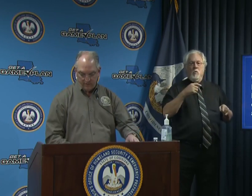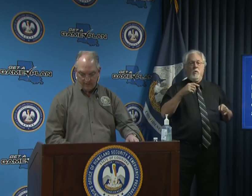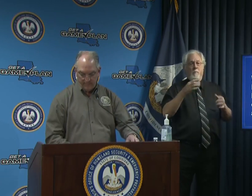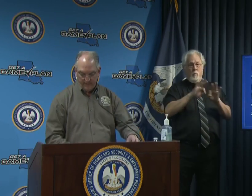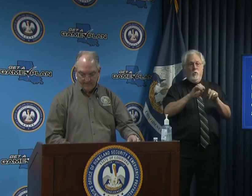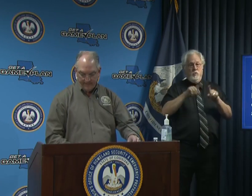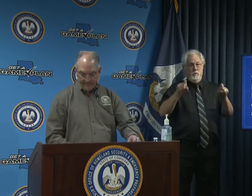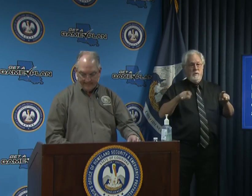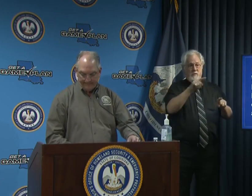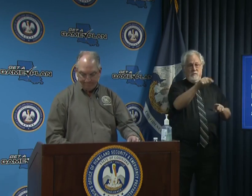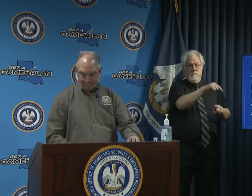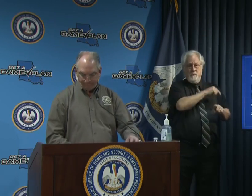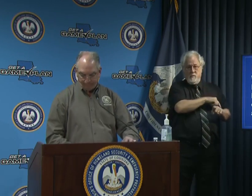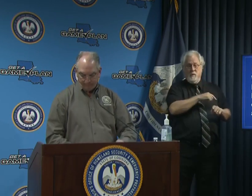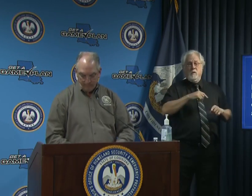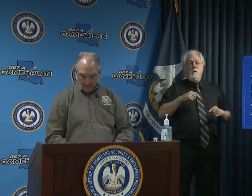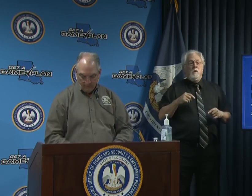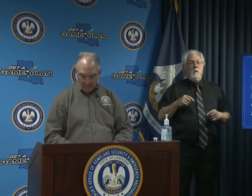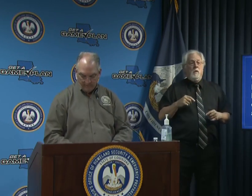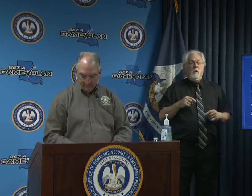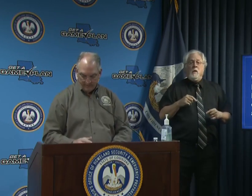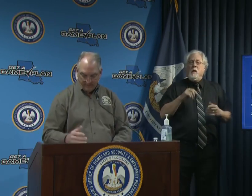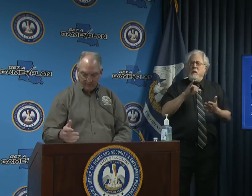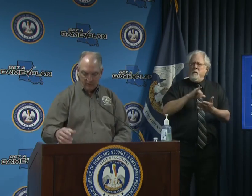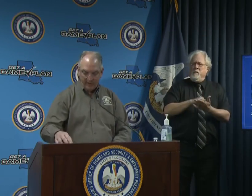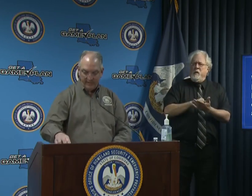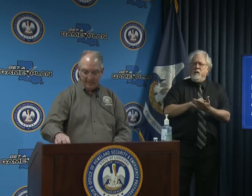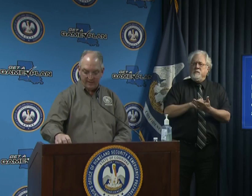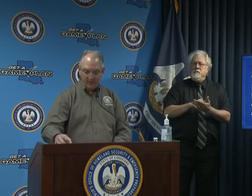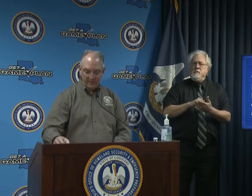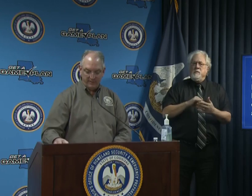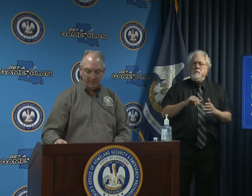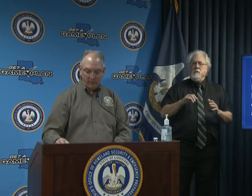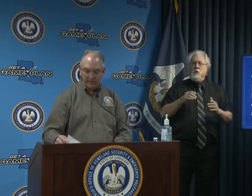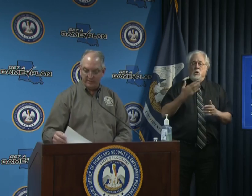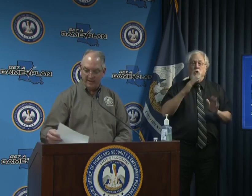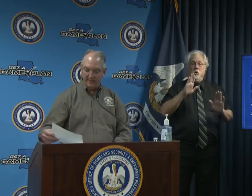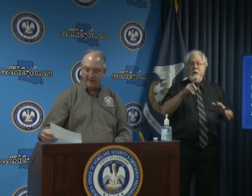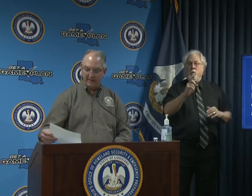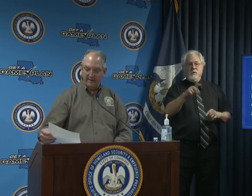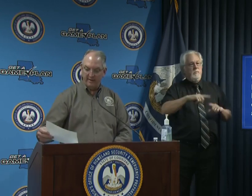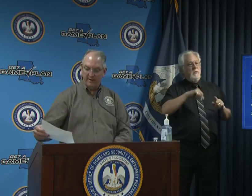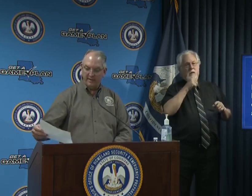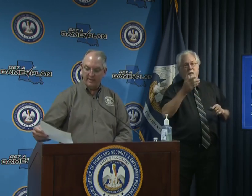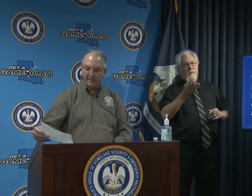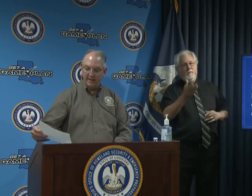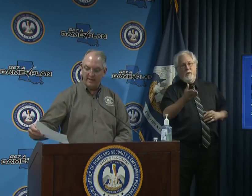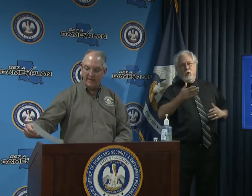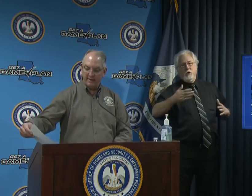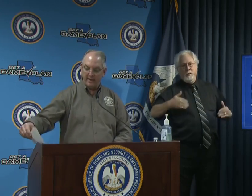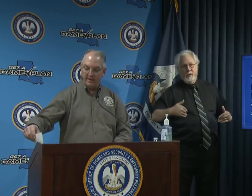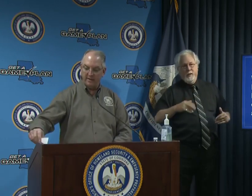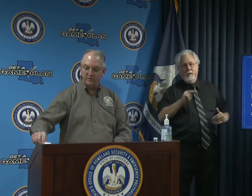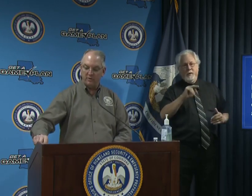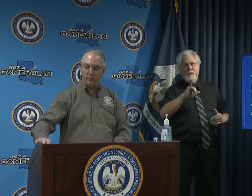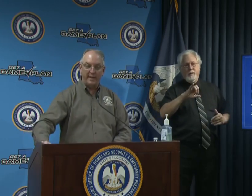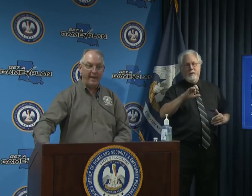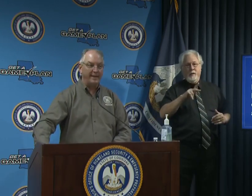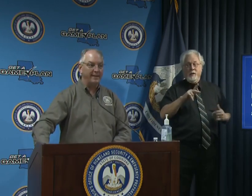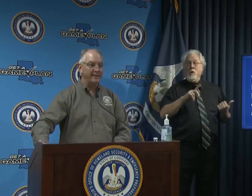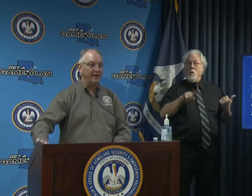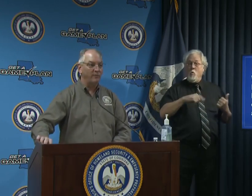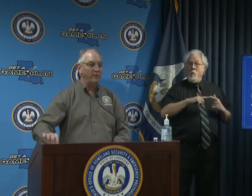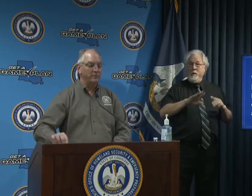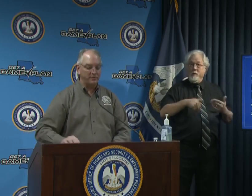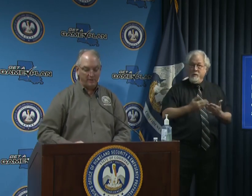testing to them um so that was a that was a great uh question but we're just not there yet nick and as soon as